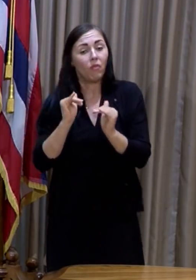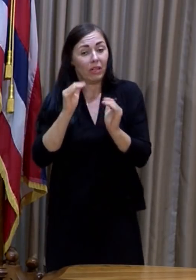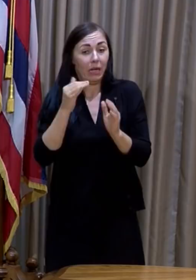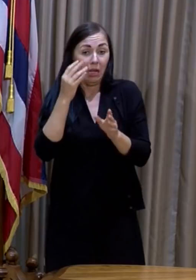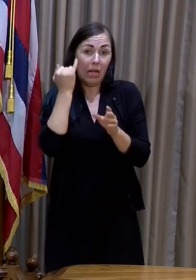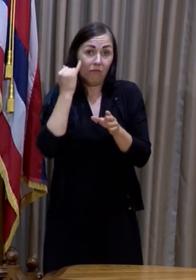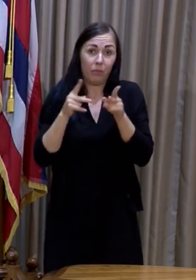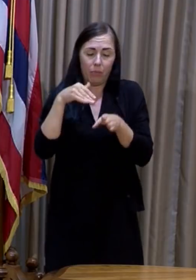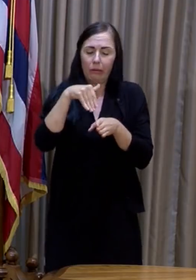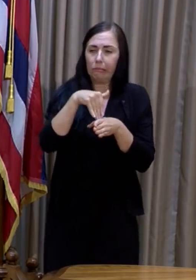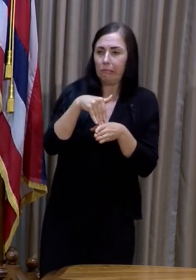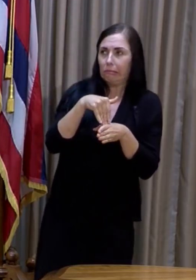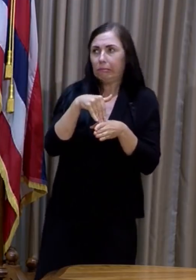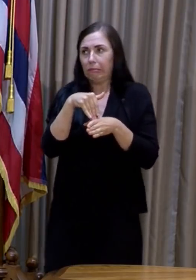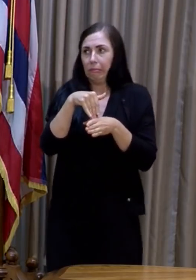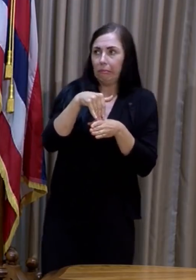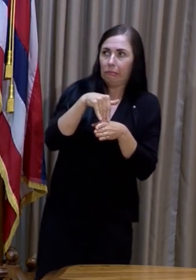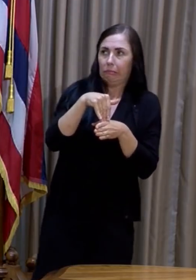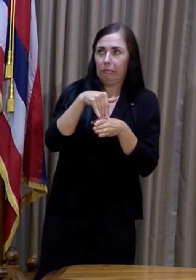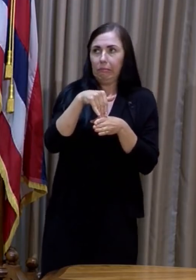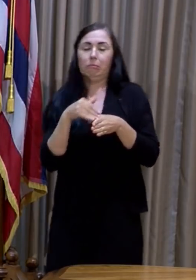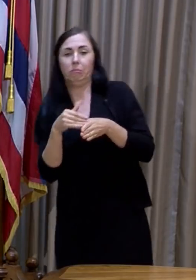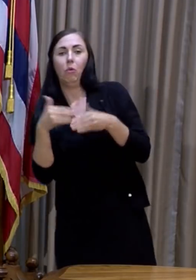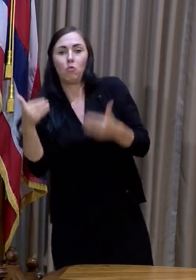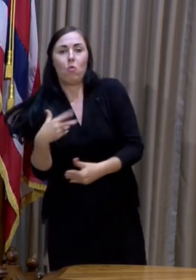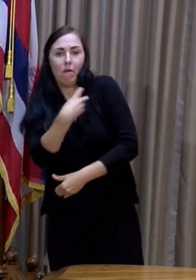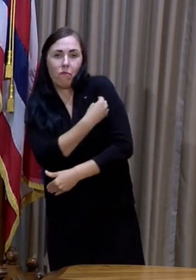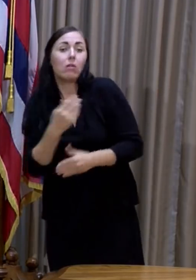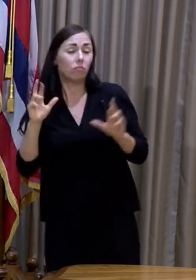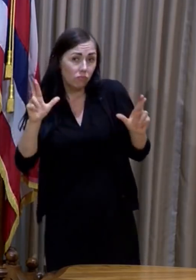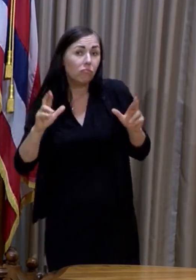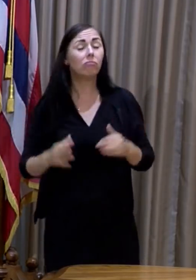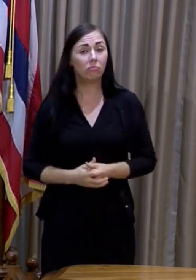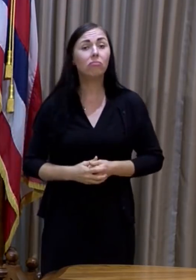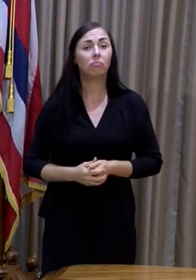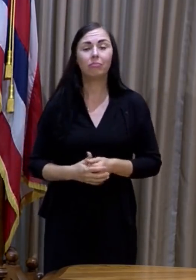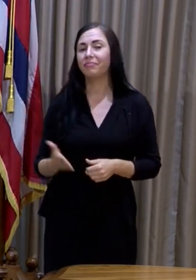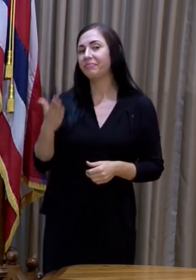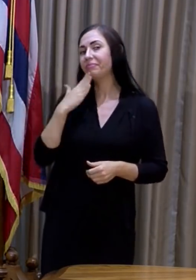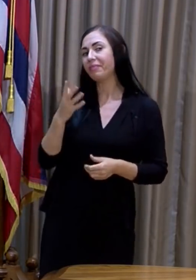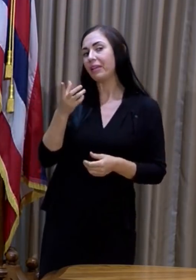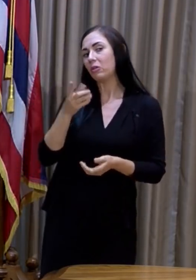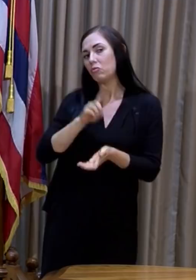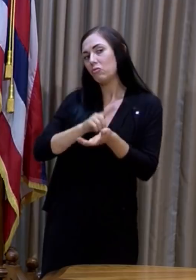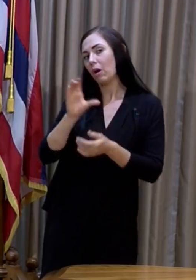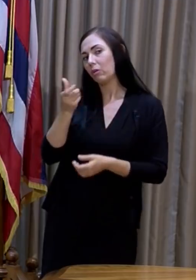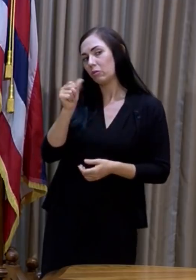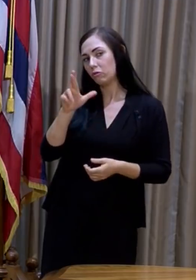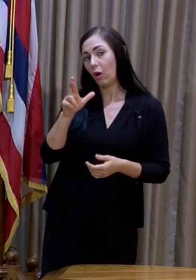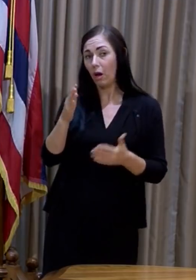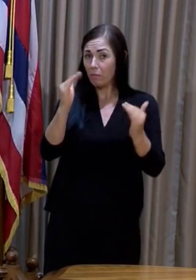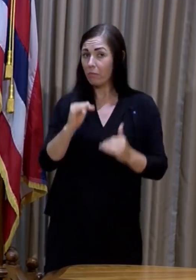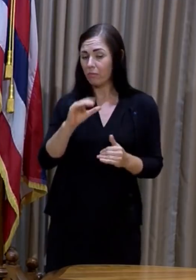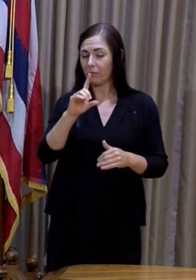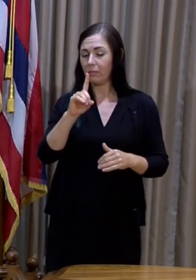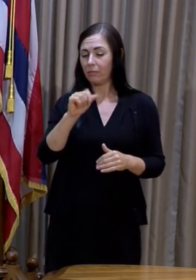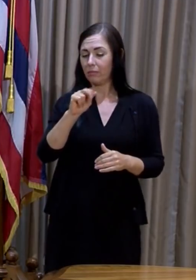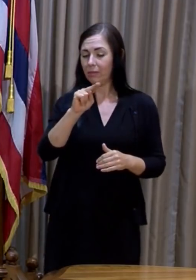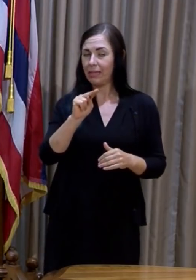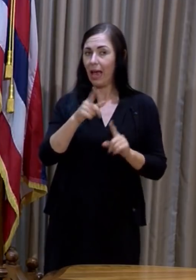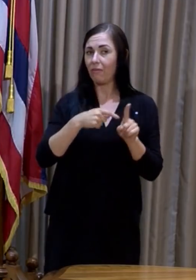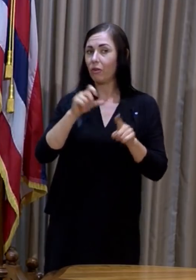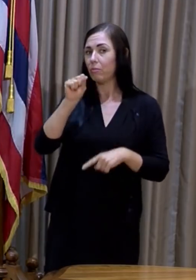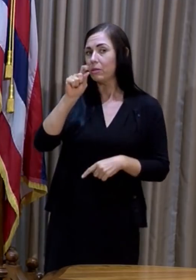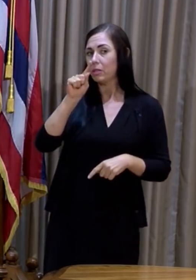hesitant and make them feel comfortable enough to go and get vaccinated. Thank you, Dr. Char. Go ahead, Dan Macasso, Star